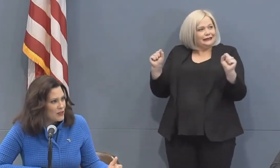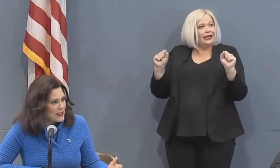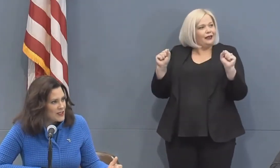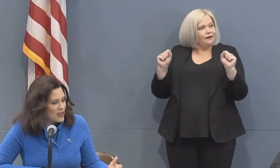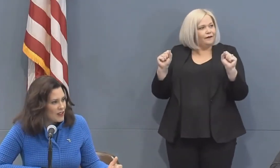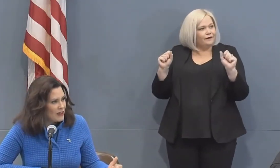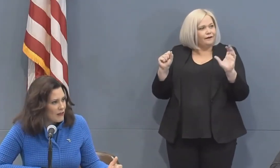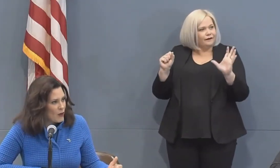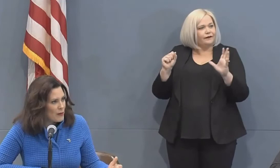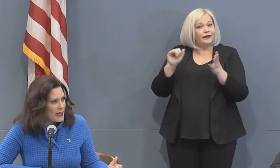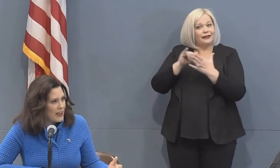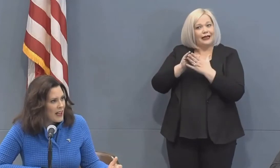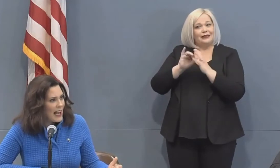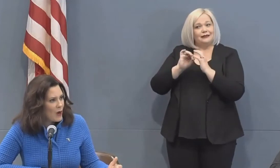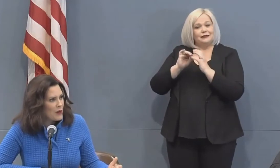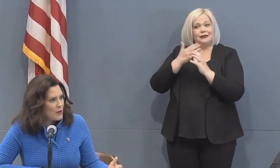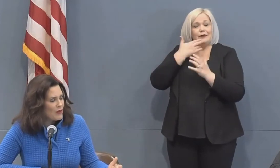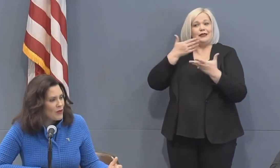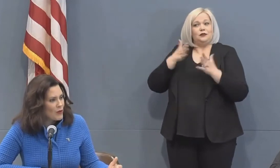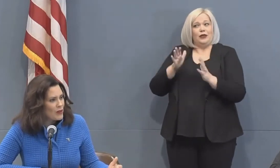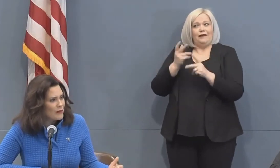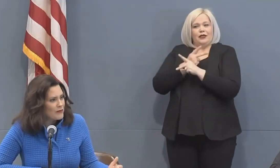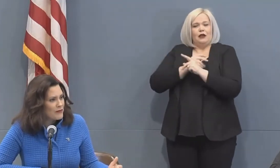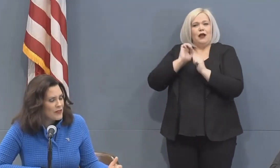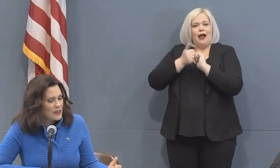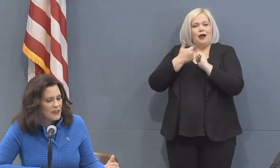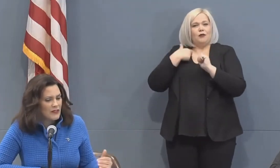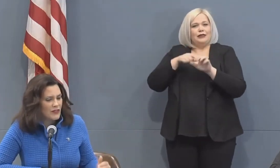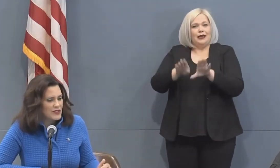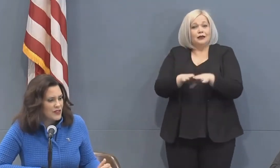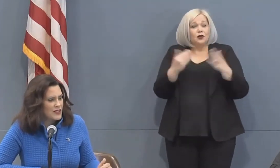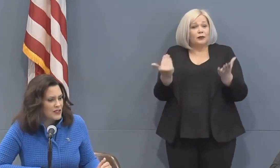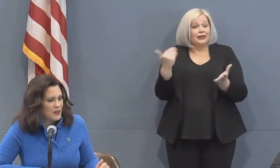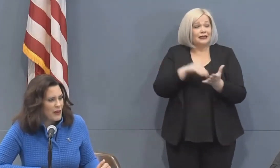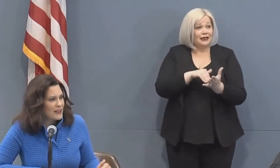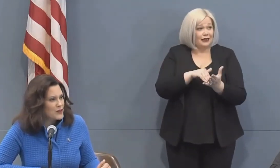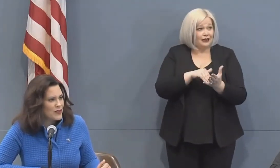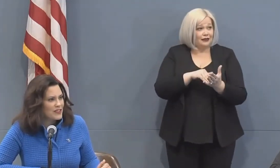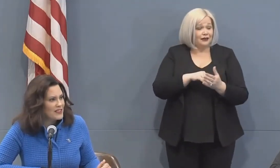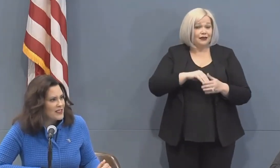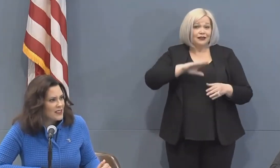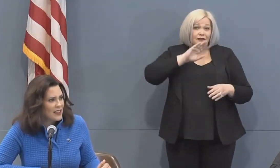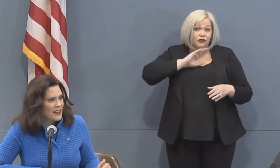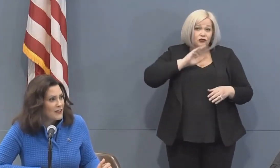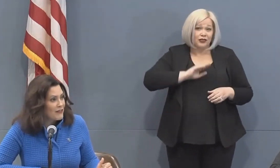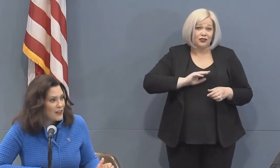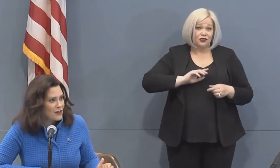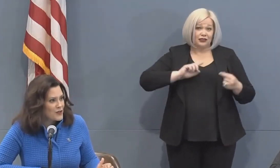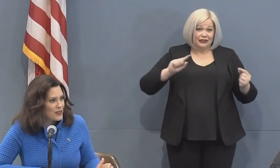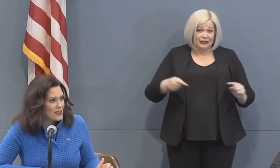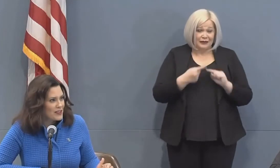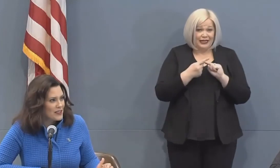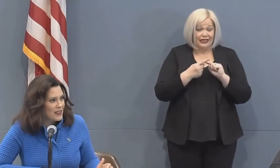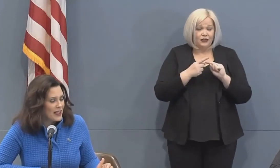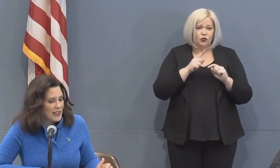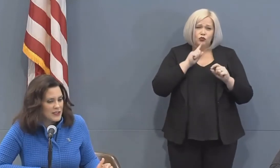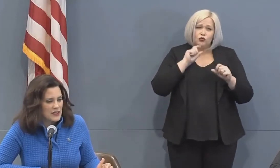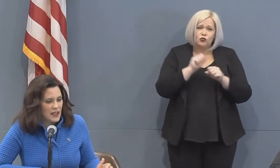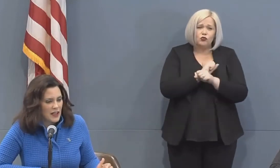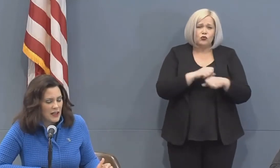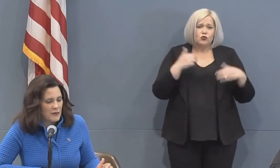way to really start informing how we move forward the frustration and the pain is real and the fear is real